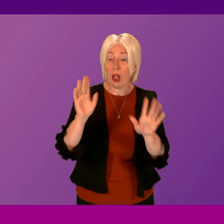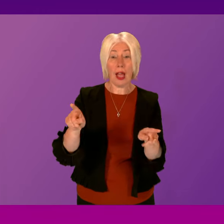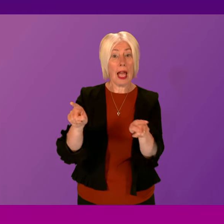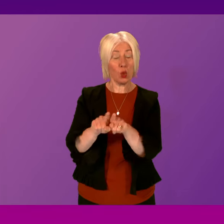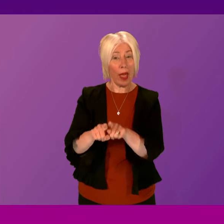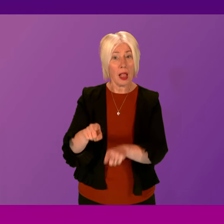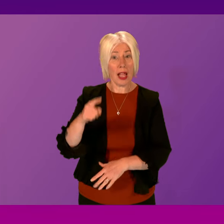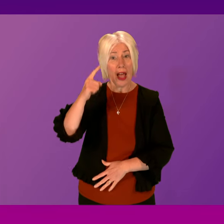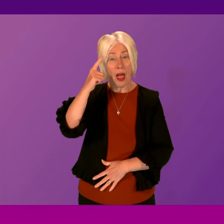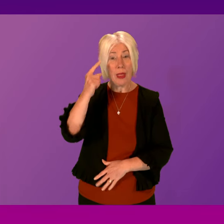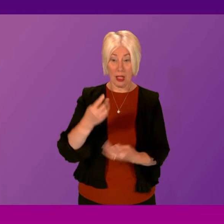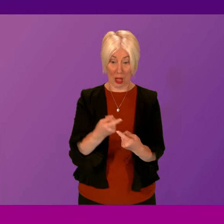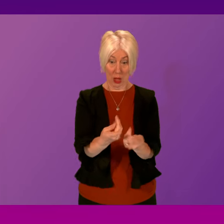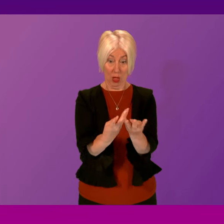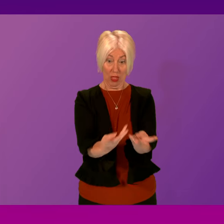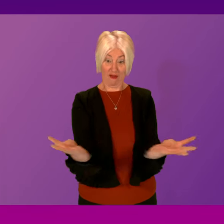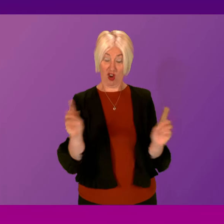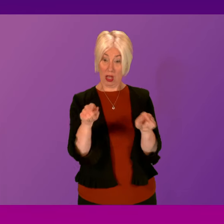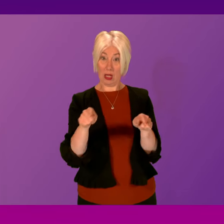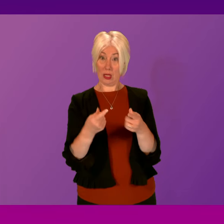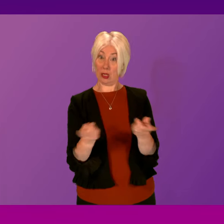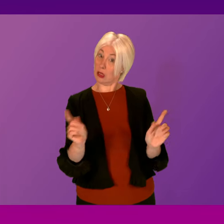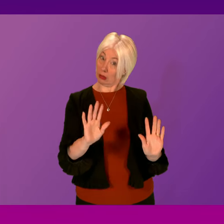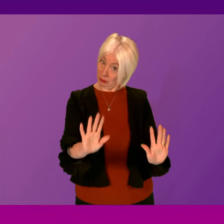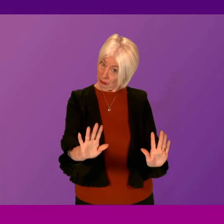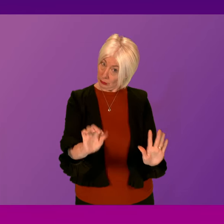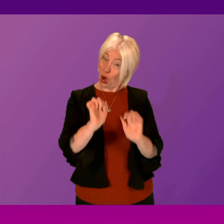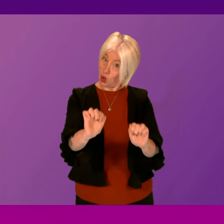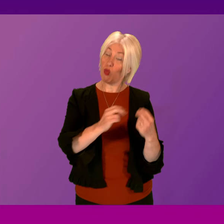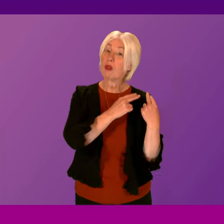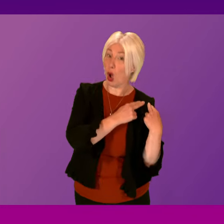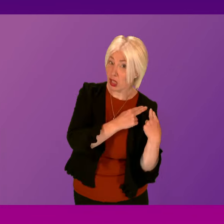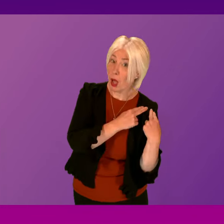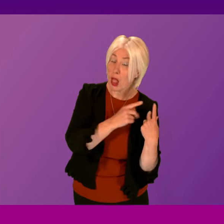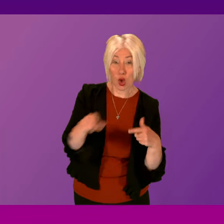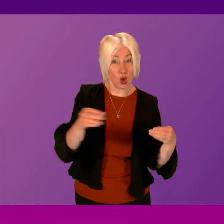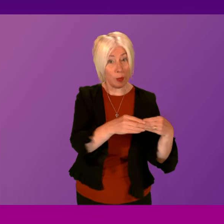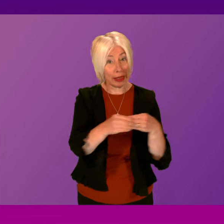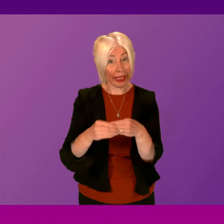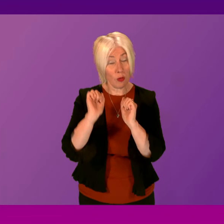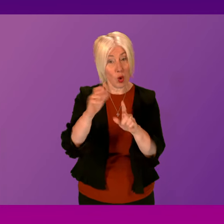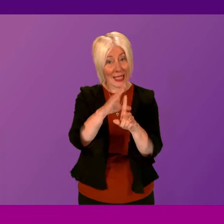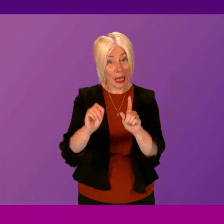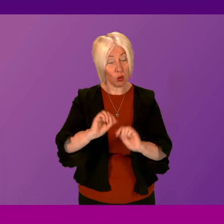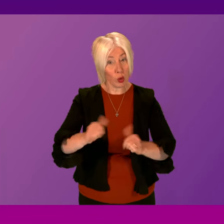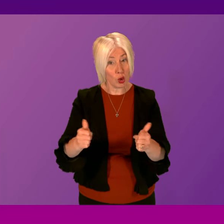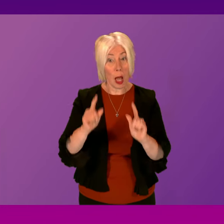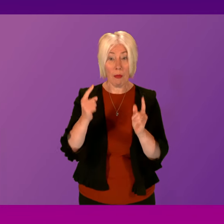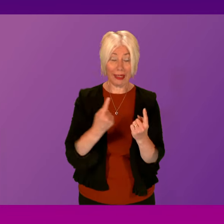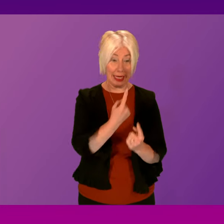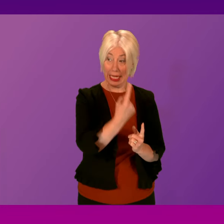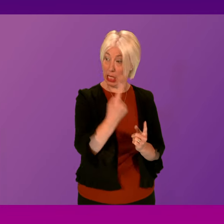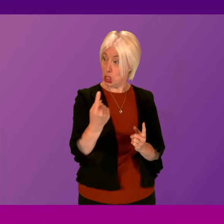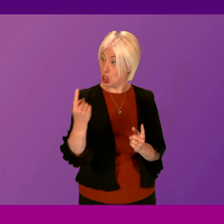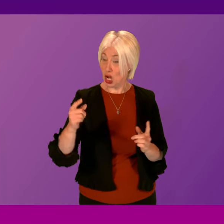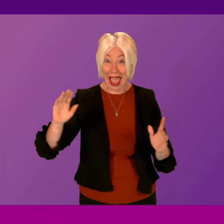that I think front benches have a particular responsibility to lead by example. But of course each and every